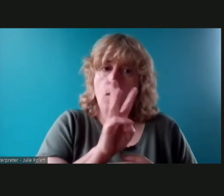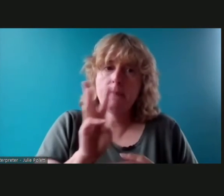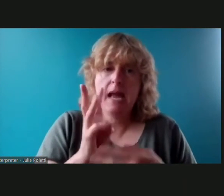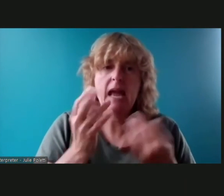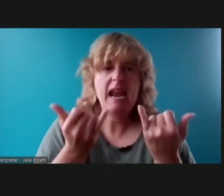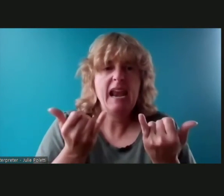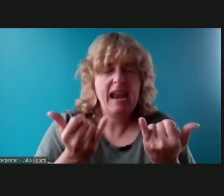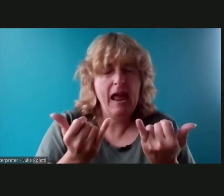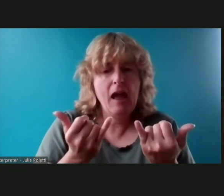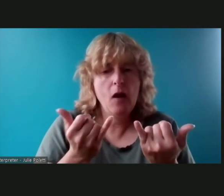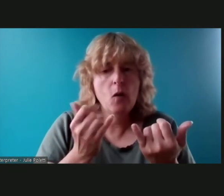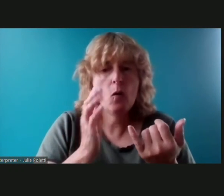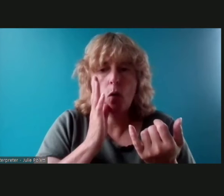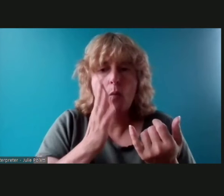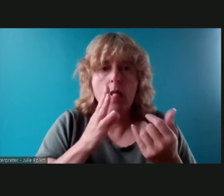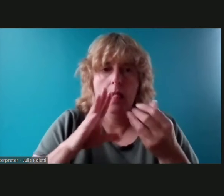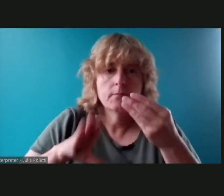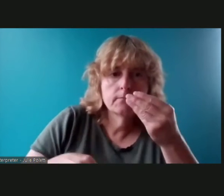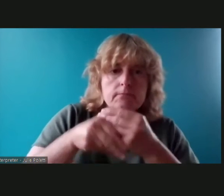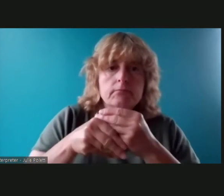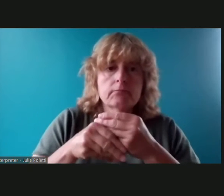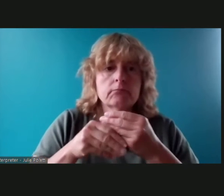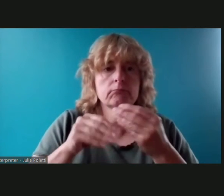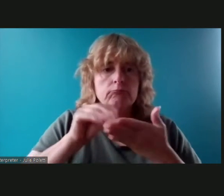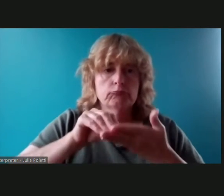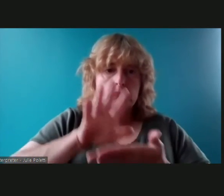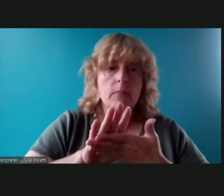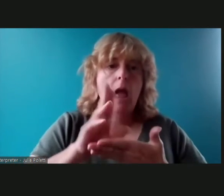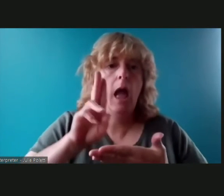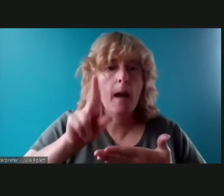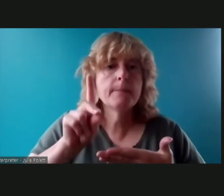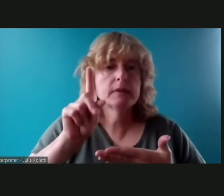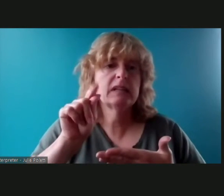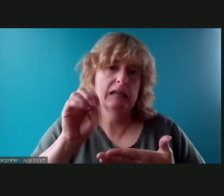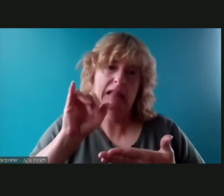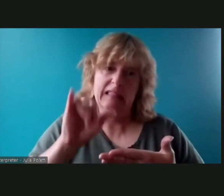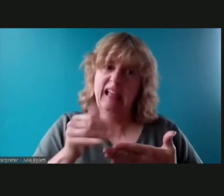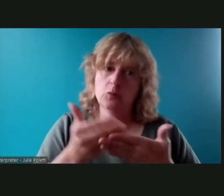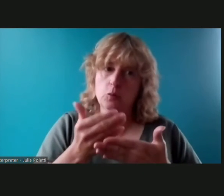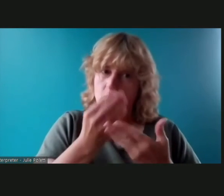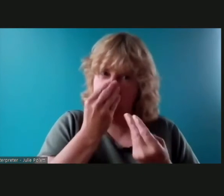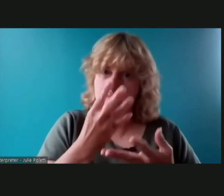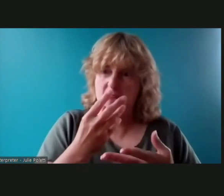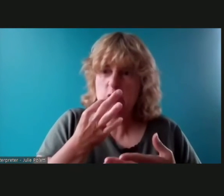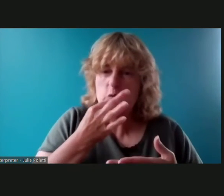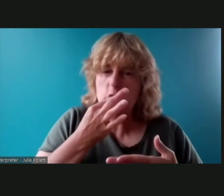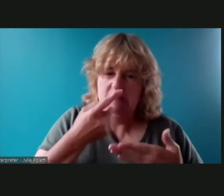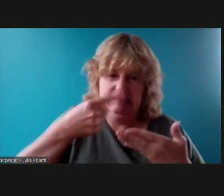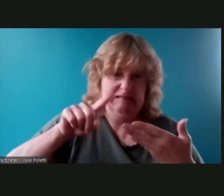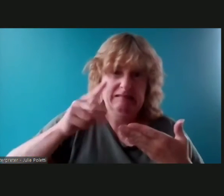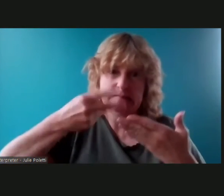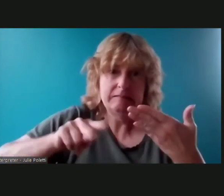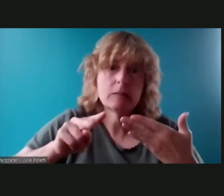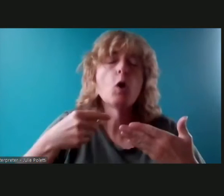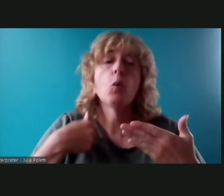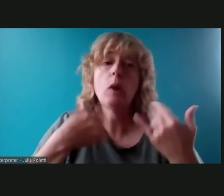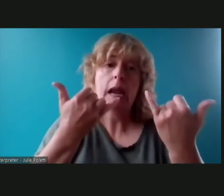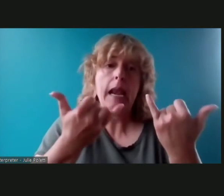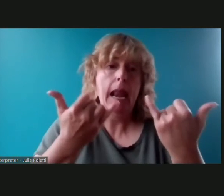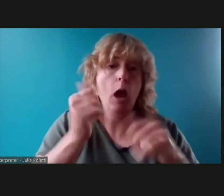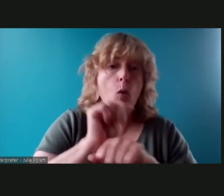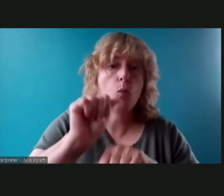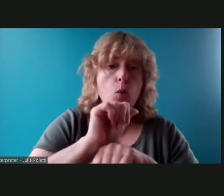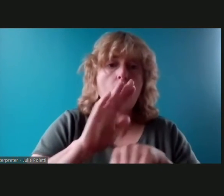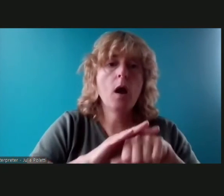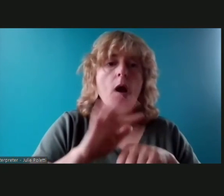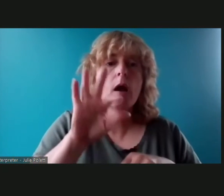is going to be updating this information within the next couple weeks and we are working currently on a flyer